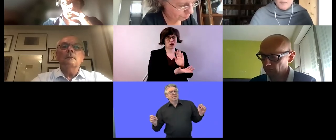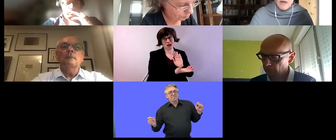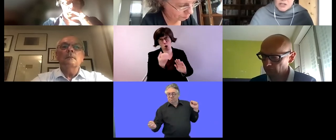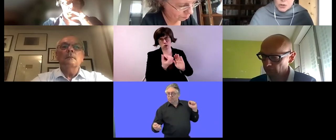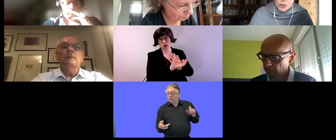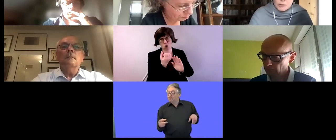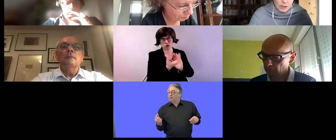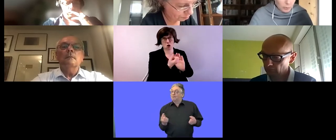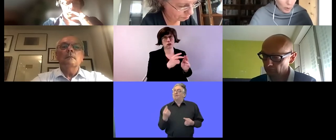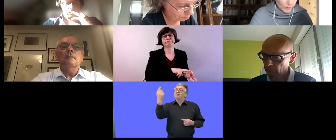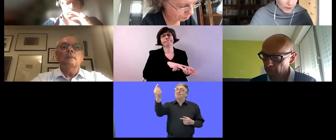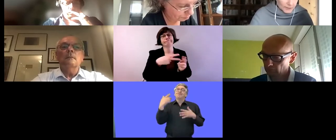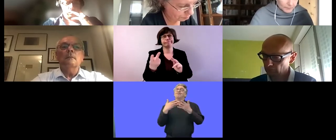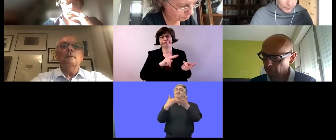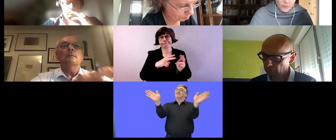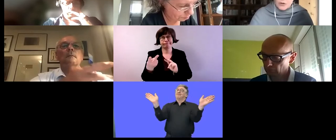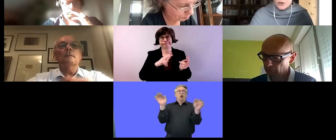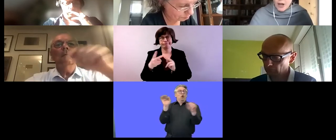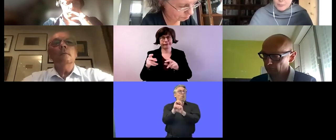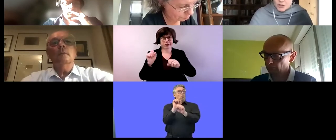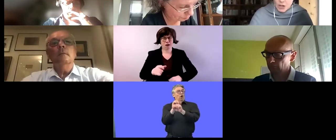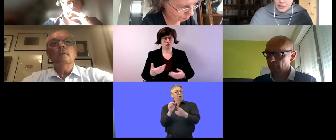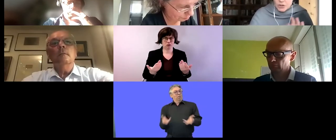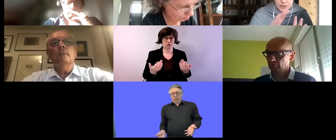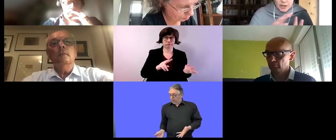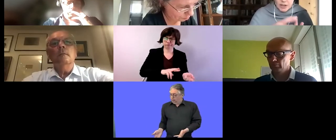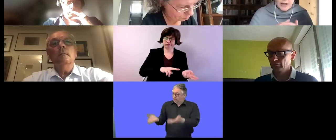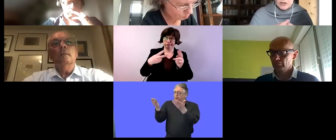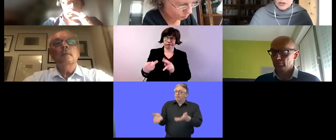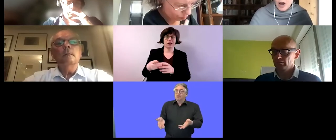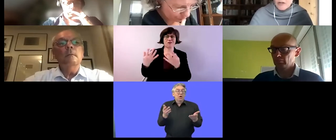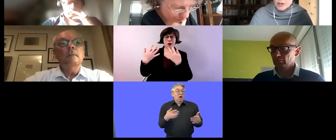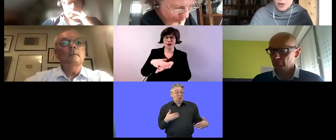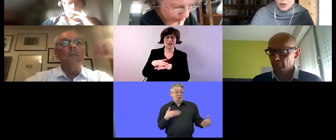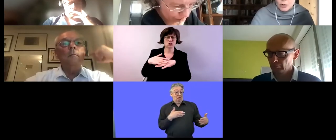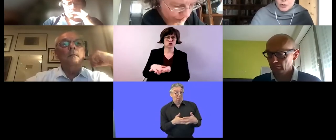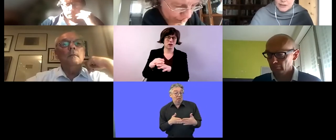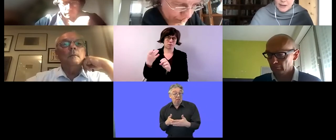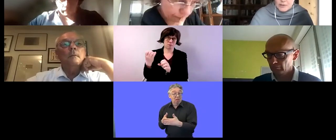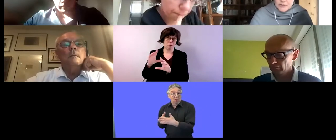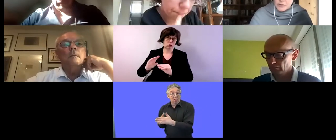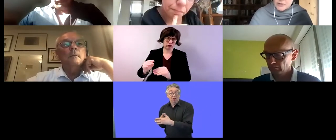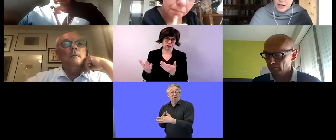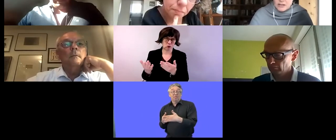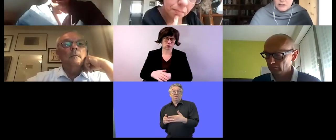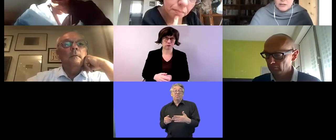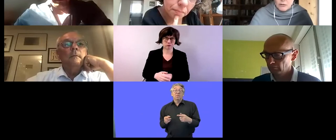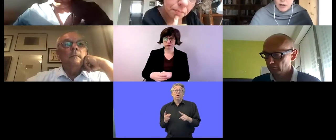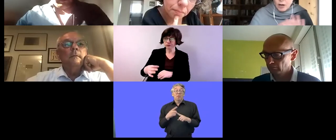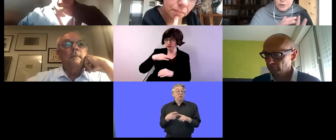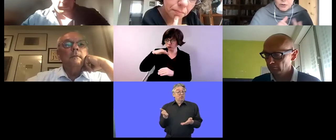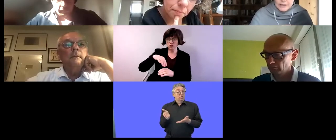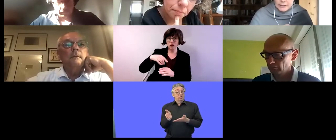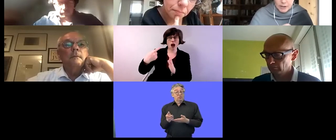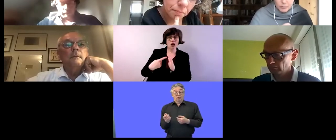mainstream employment there have been challenges and then there have been good examples of success so